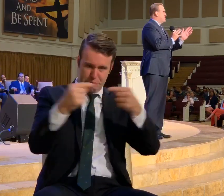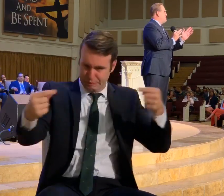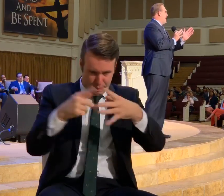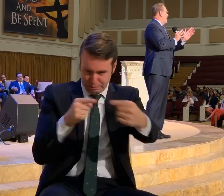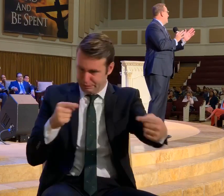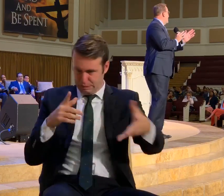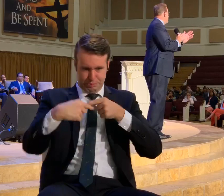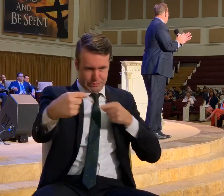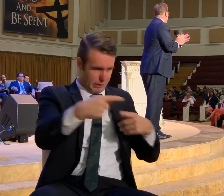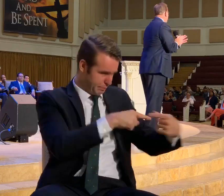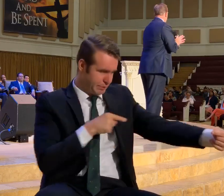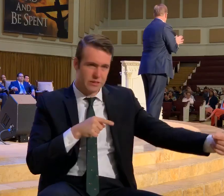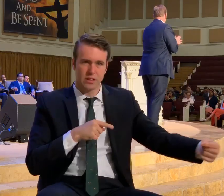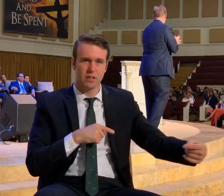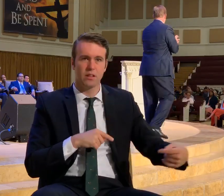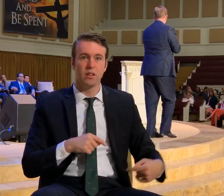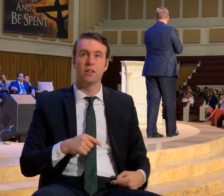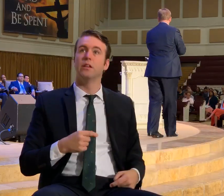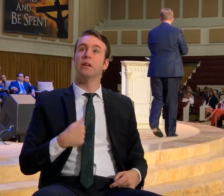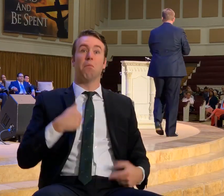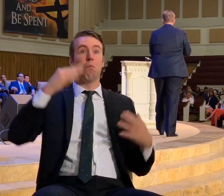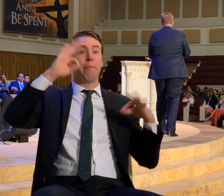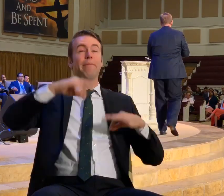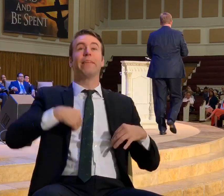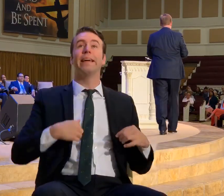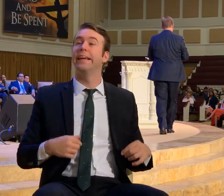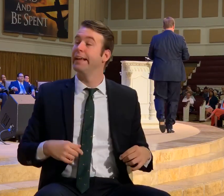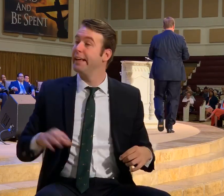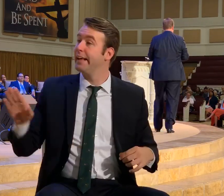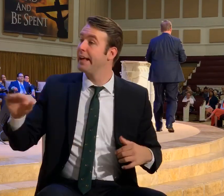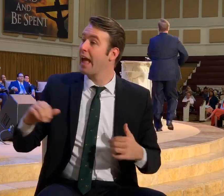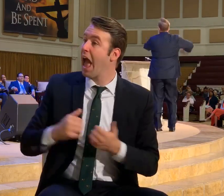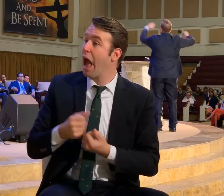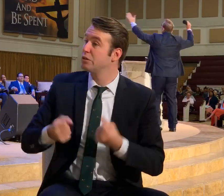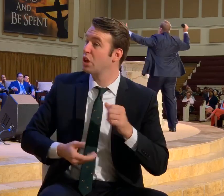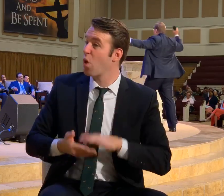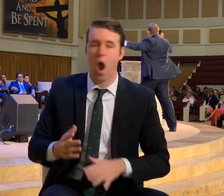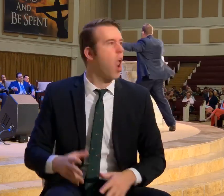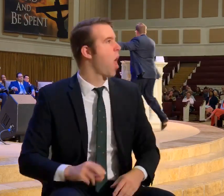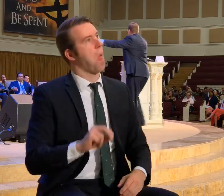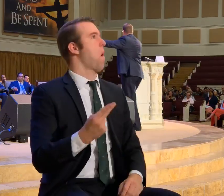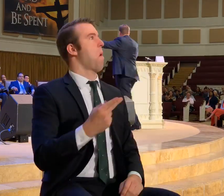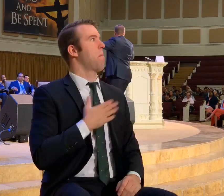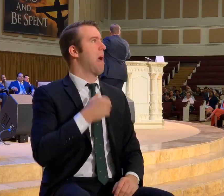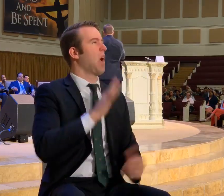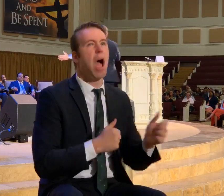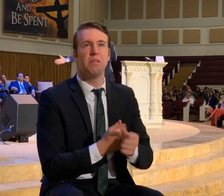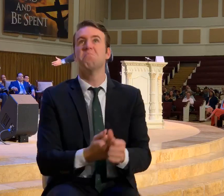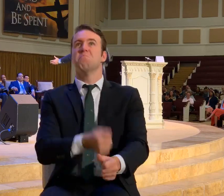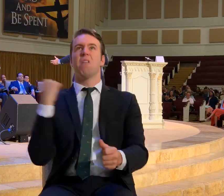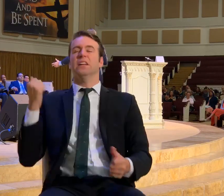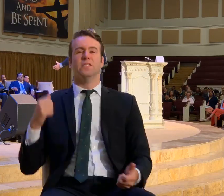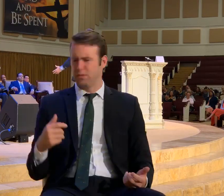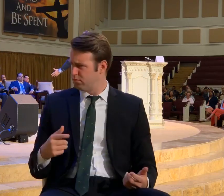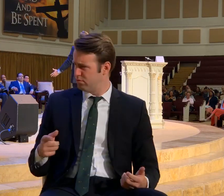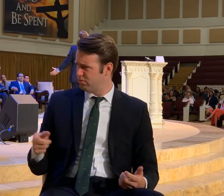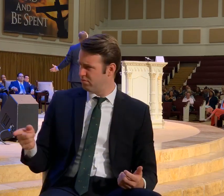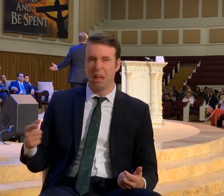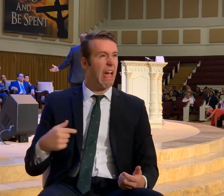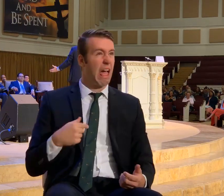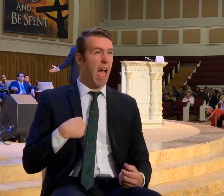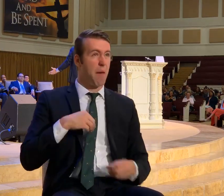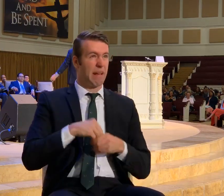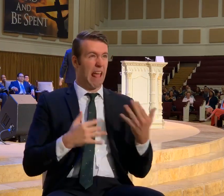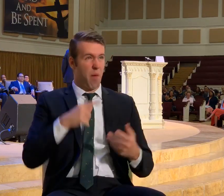And then somebody. Somebody just walks up. Don't know anything. say. Hey how's the car running? Oh my God. And they're backsliding. Why are you in hell? I got